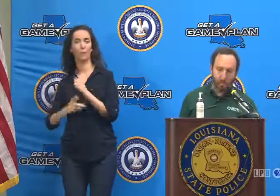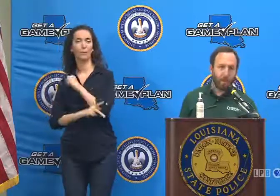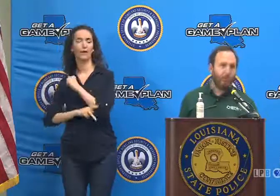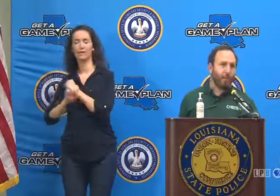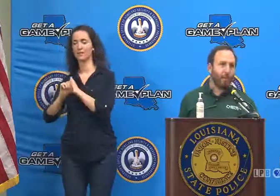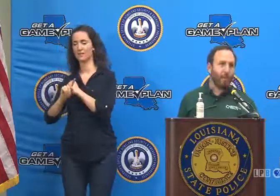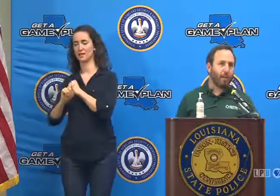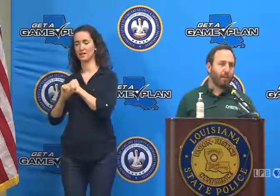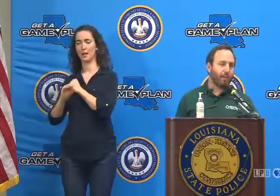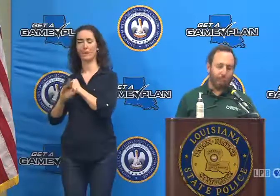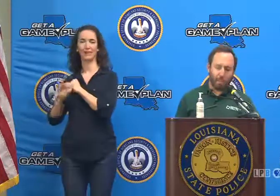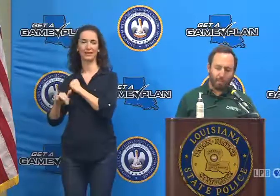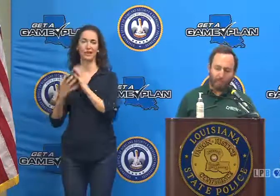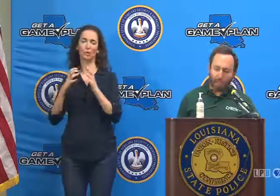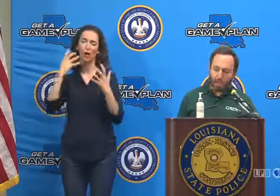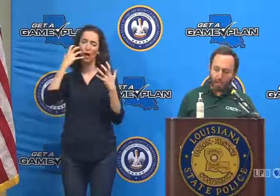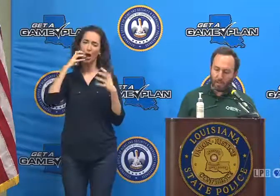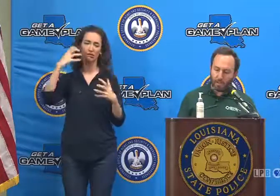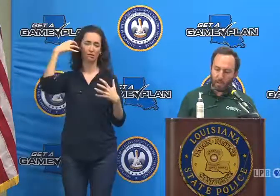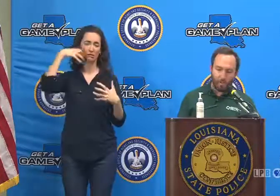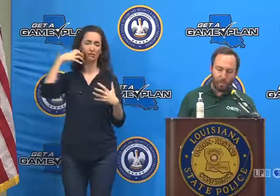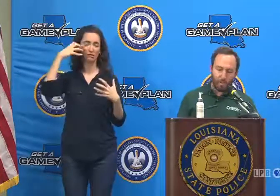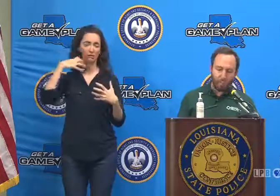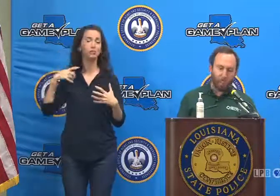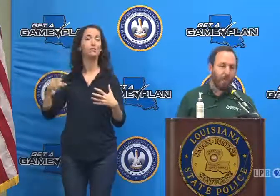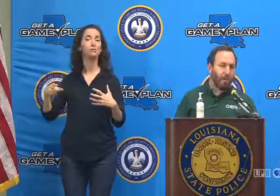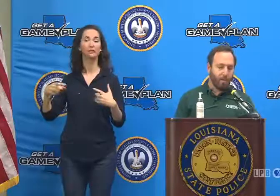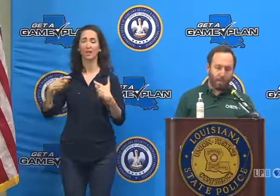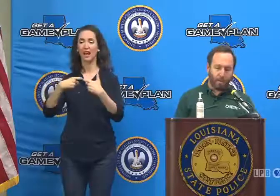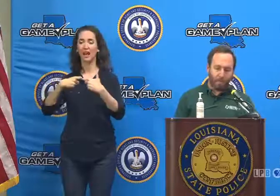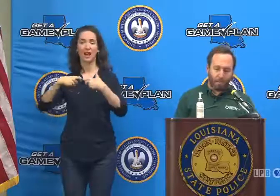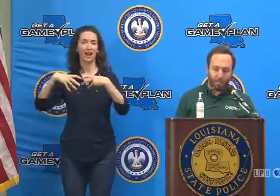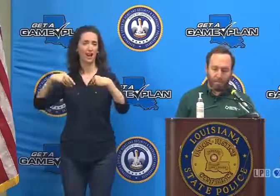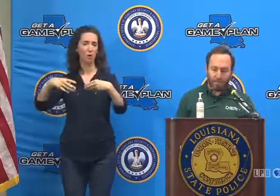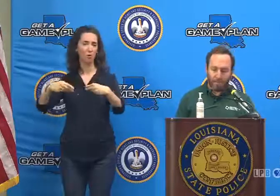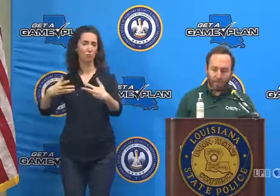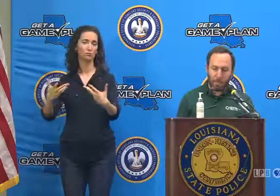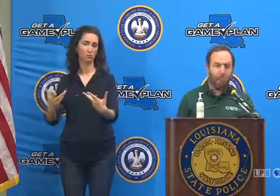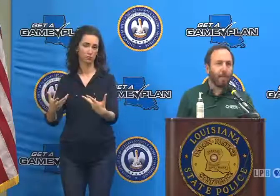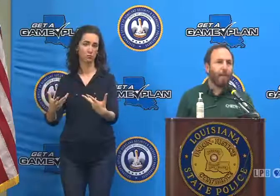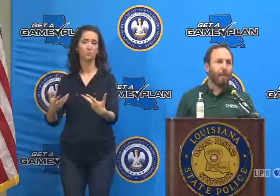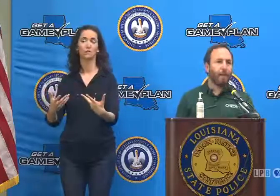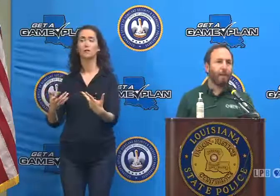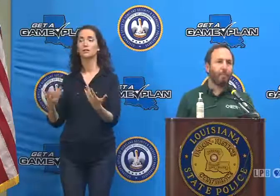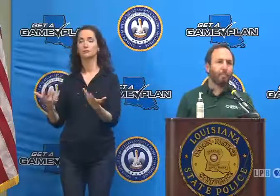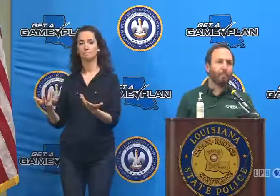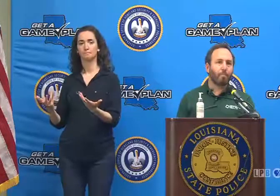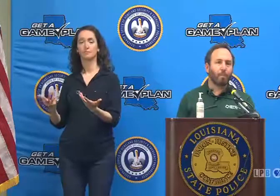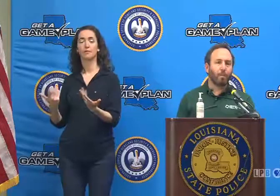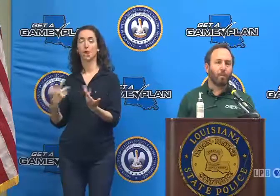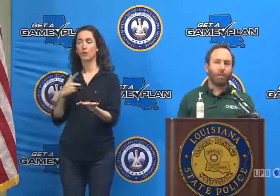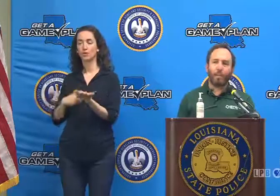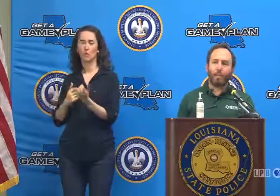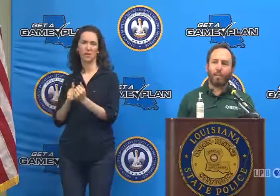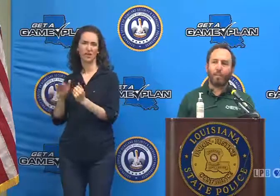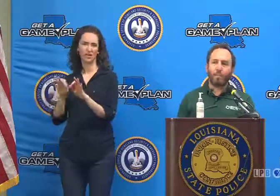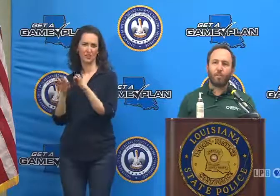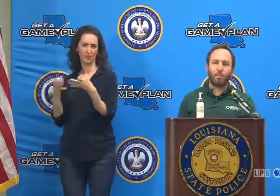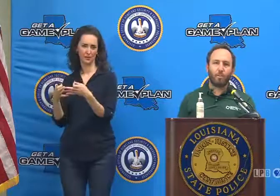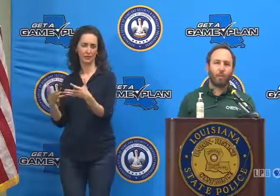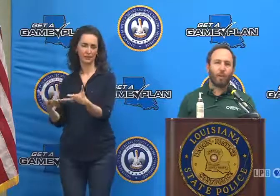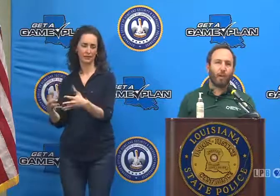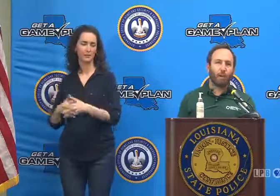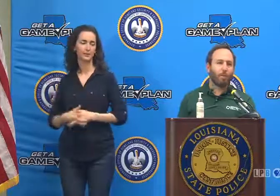who died from excessive heat and power outage. Our thoughts are with his family. Looking ahead